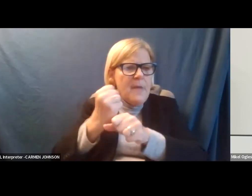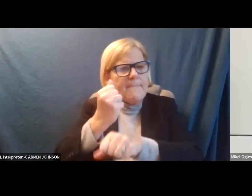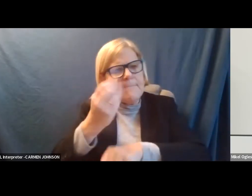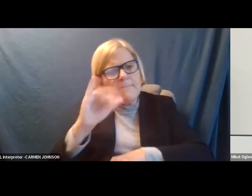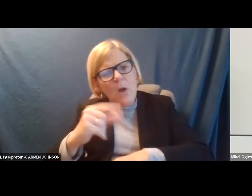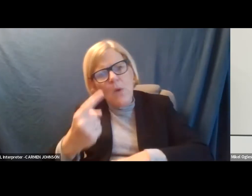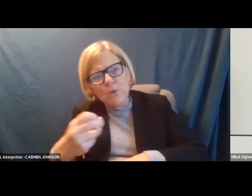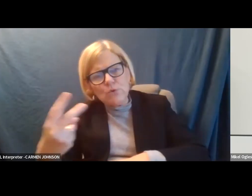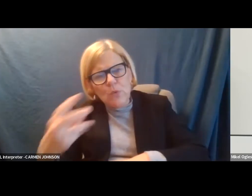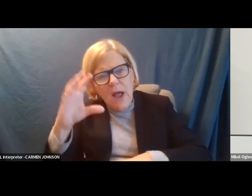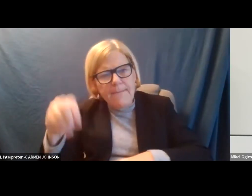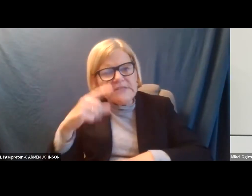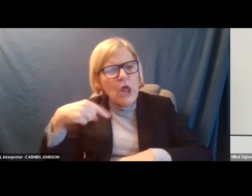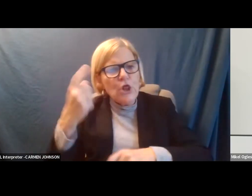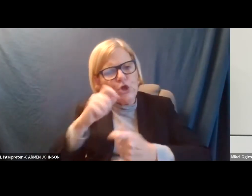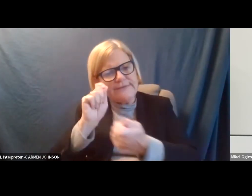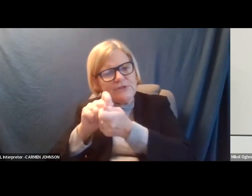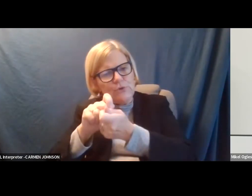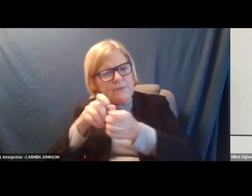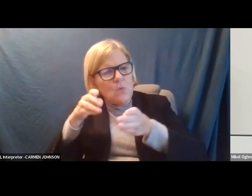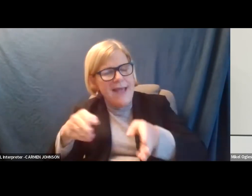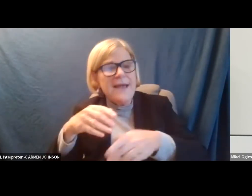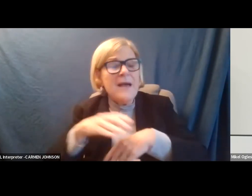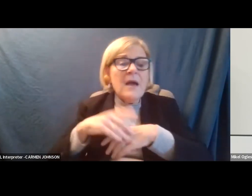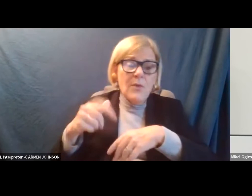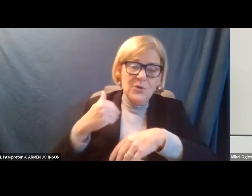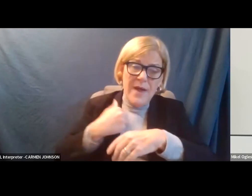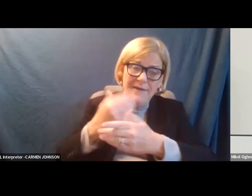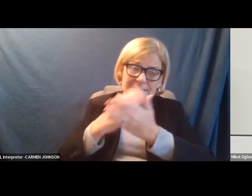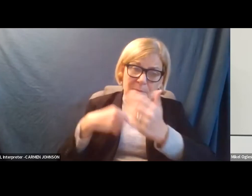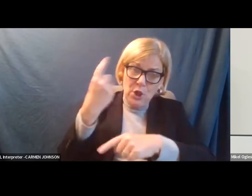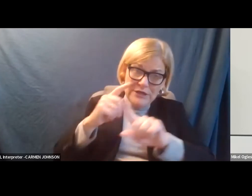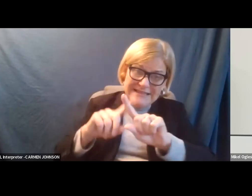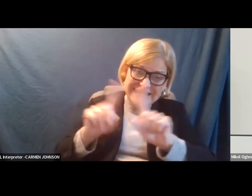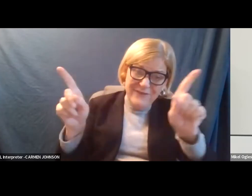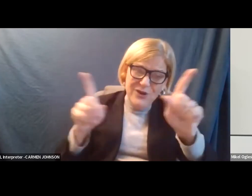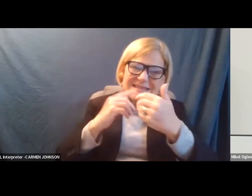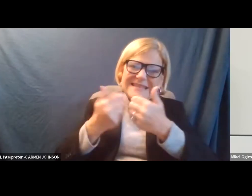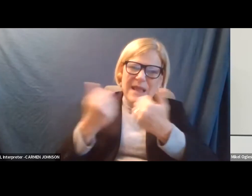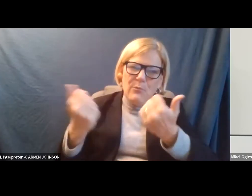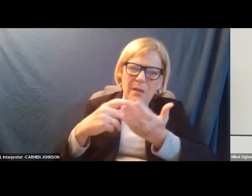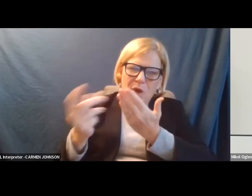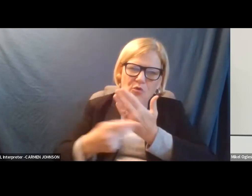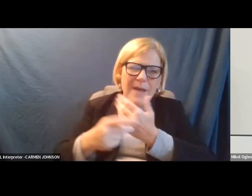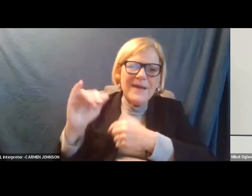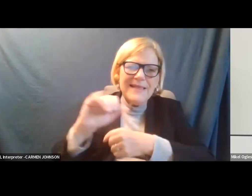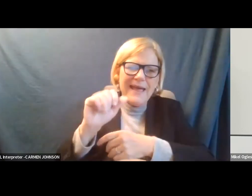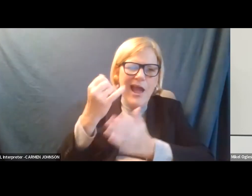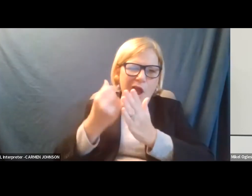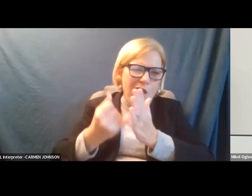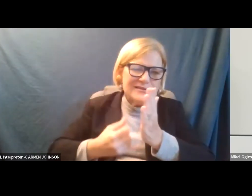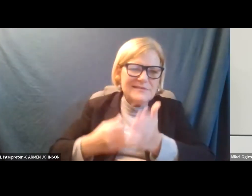two companies and they look a certain way. Typically, when you have some that look a little different, it's a separate program like arts,